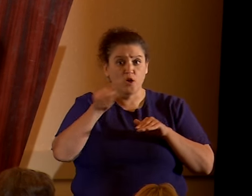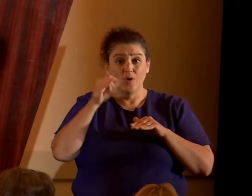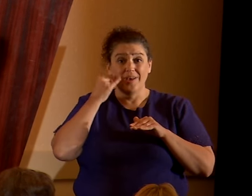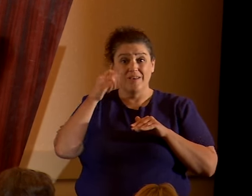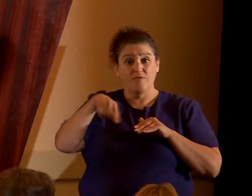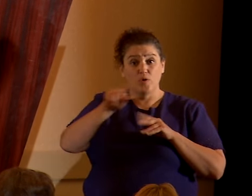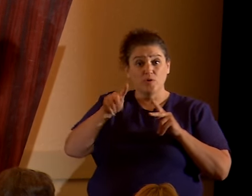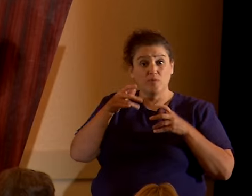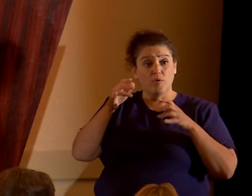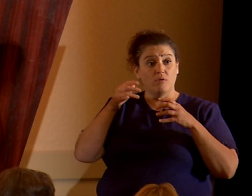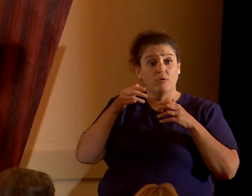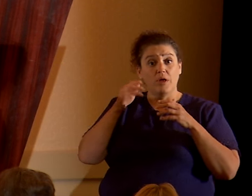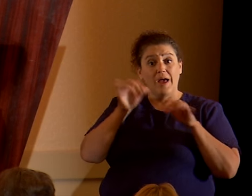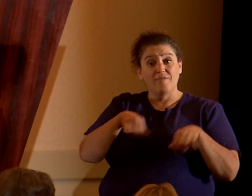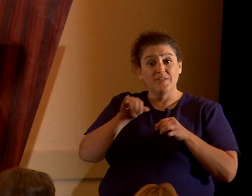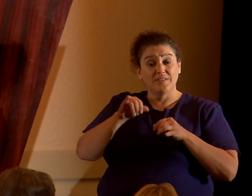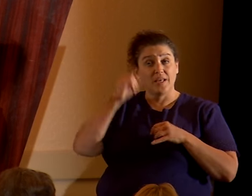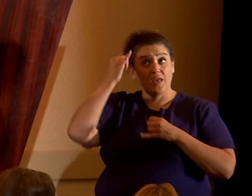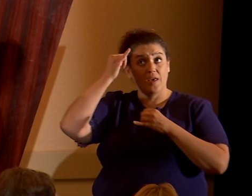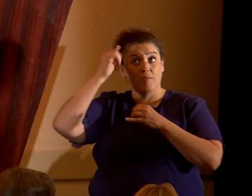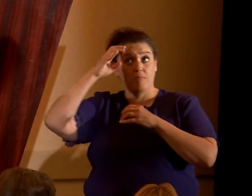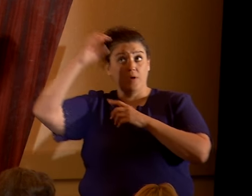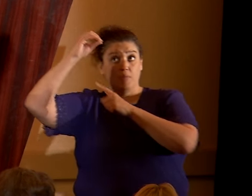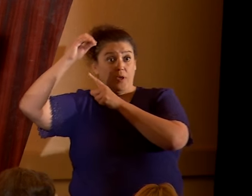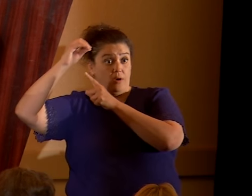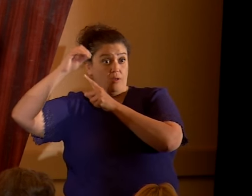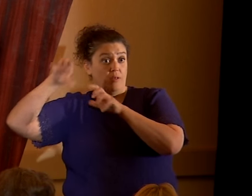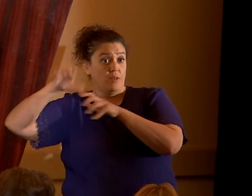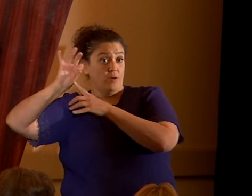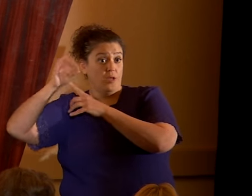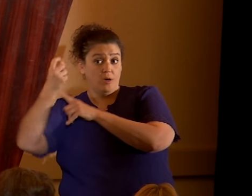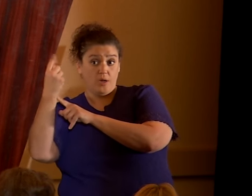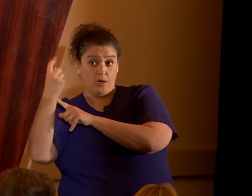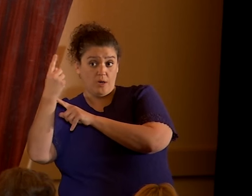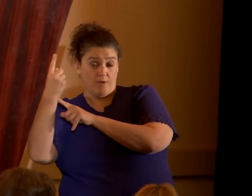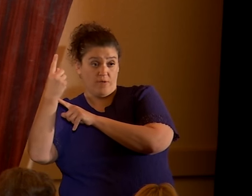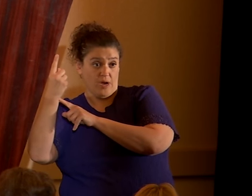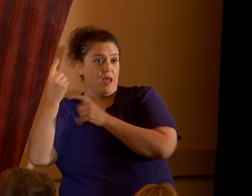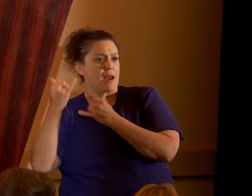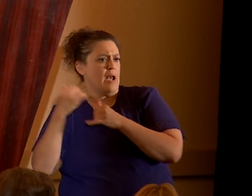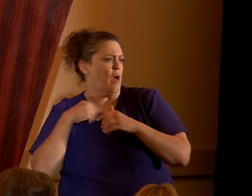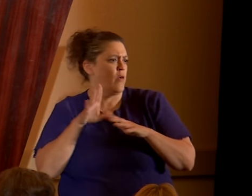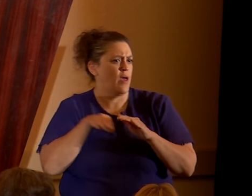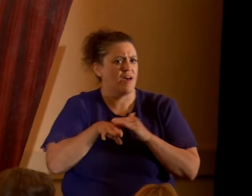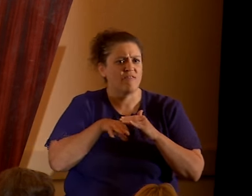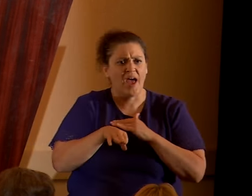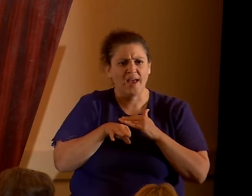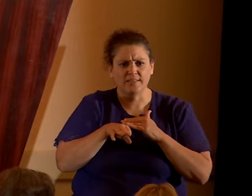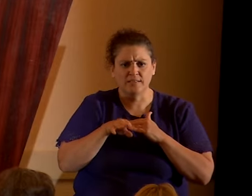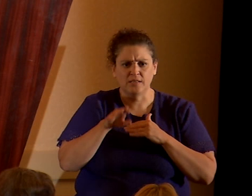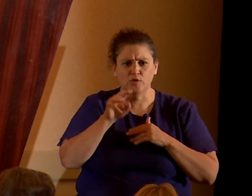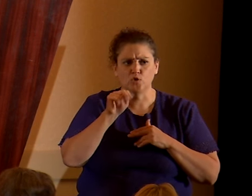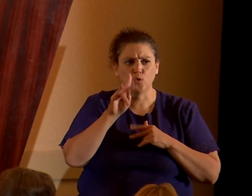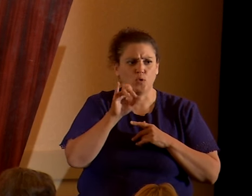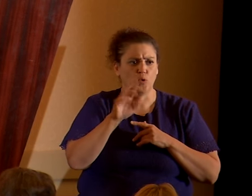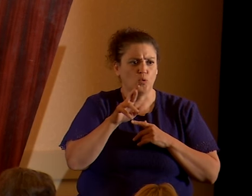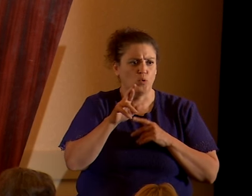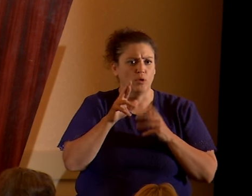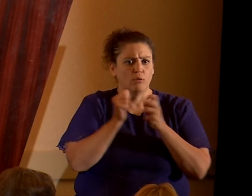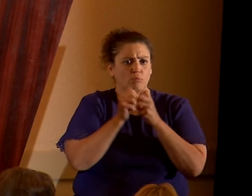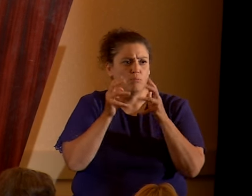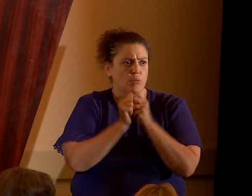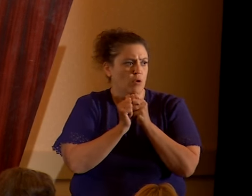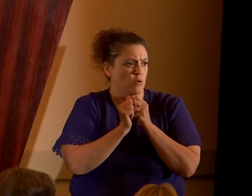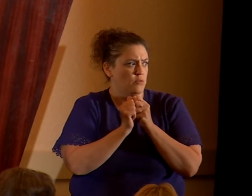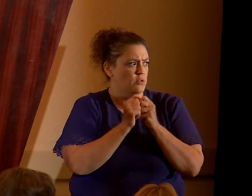same ideology, who did 9-11, have access to nuclear bombs on chemical weapons. What a different world we would be living in at the moment.